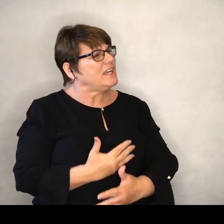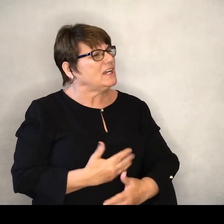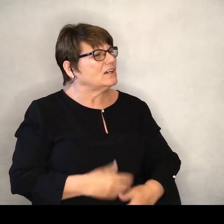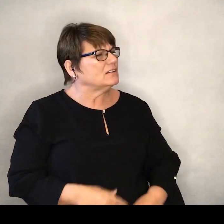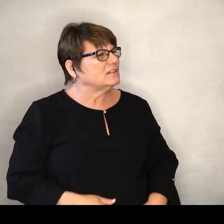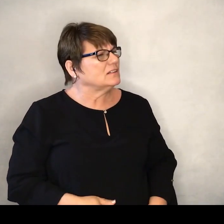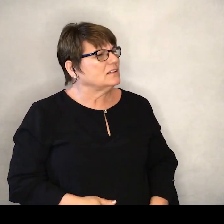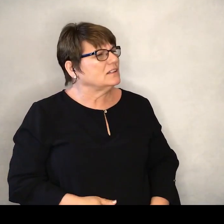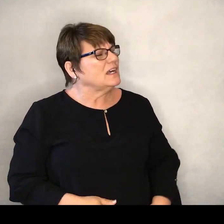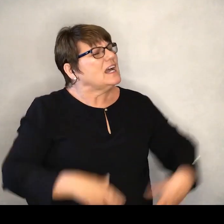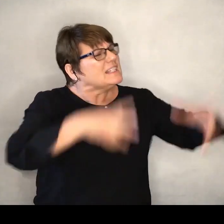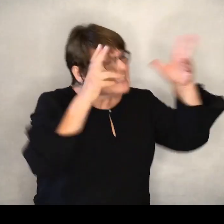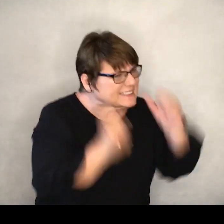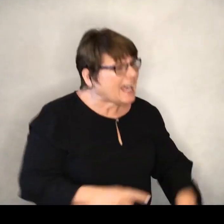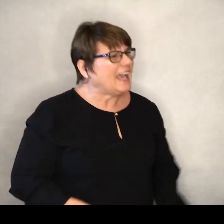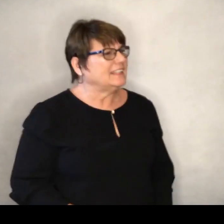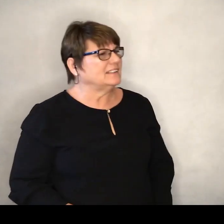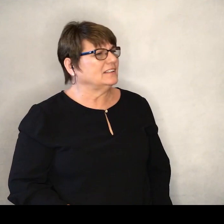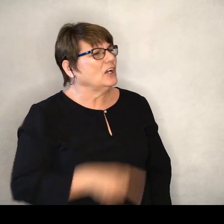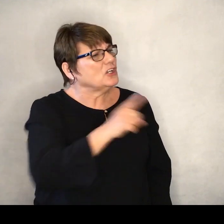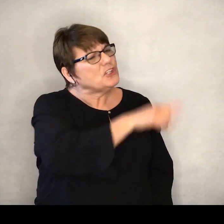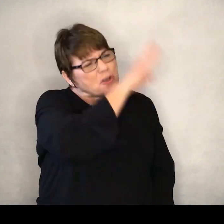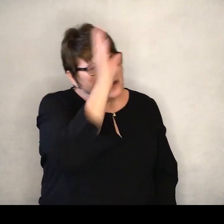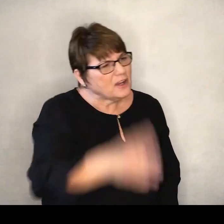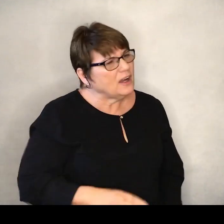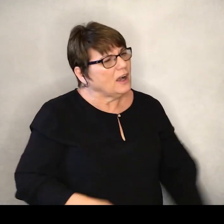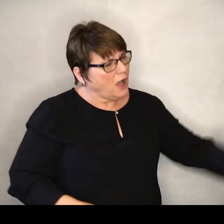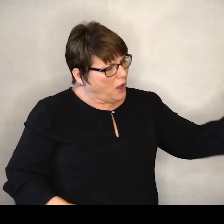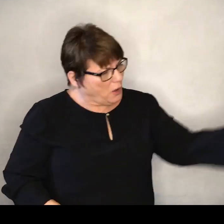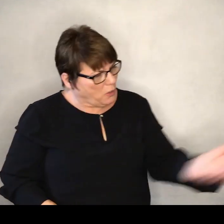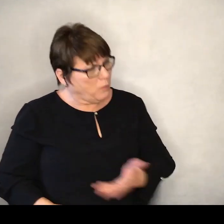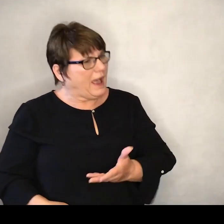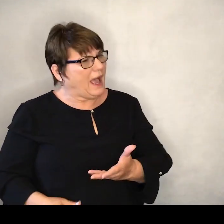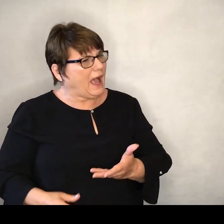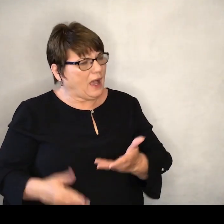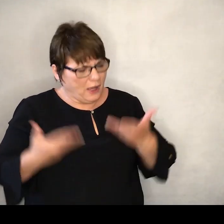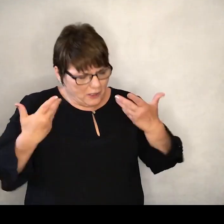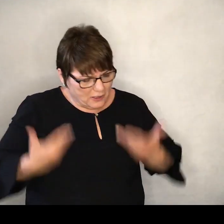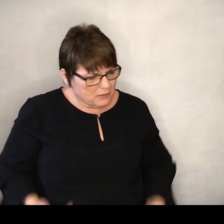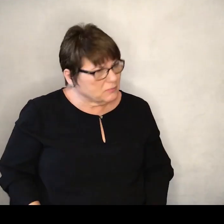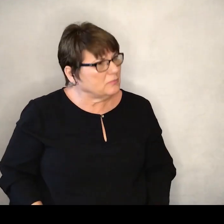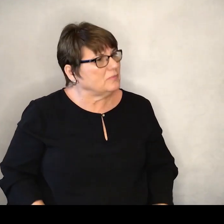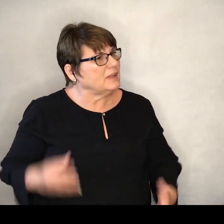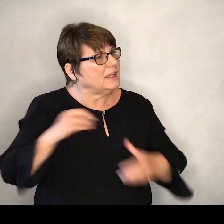you will never be welcome here.